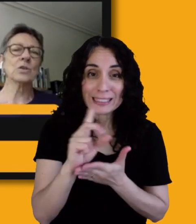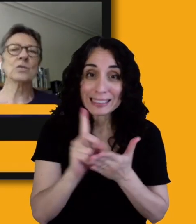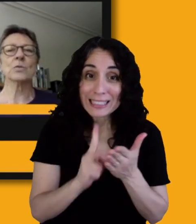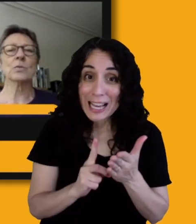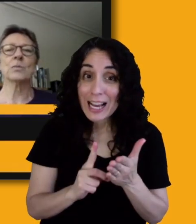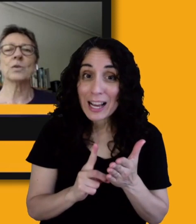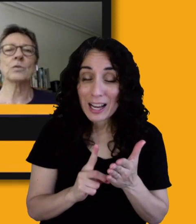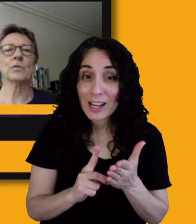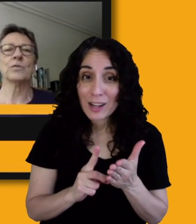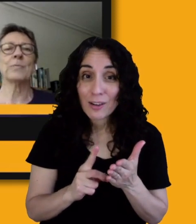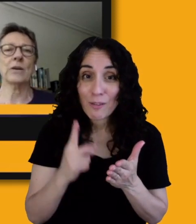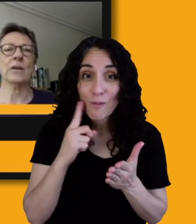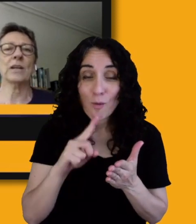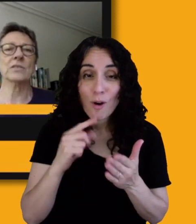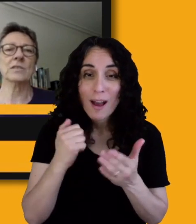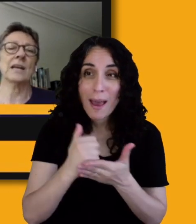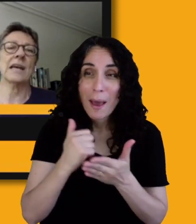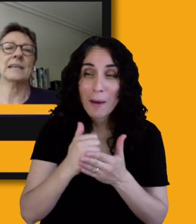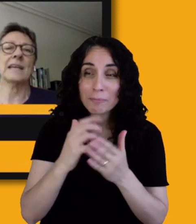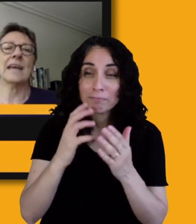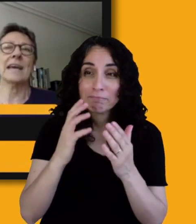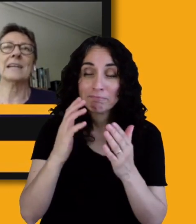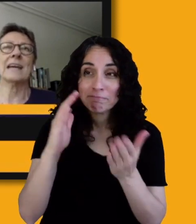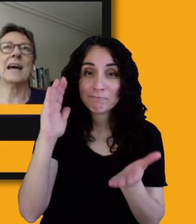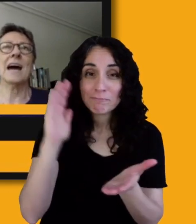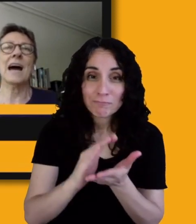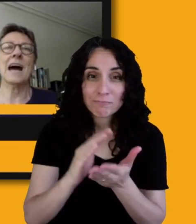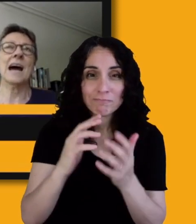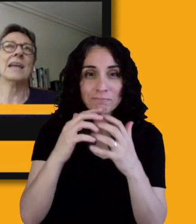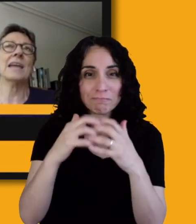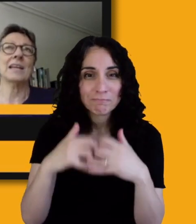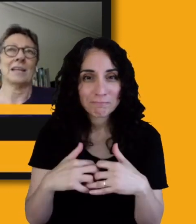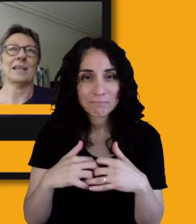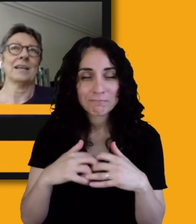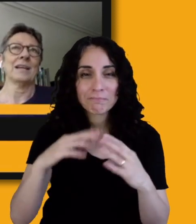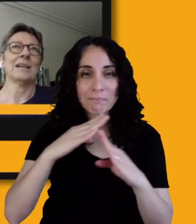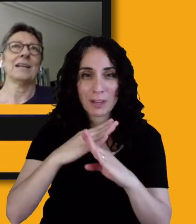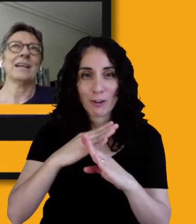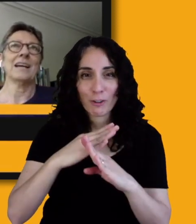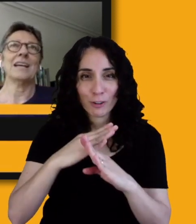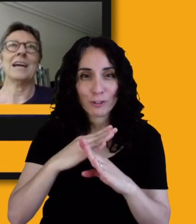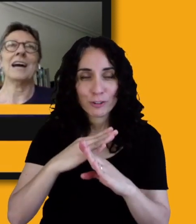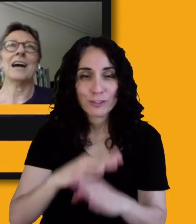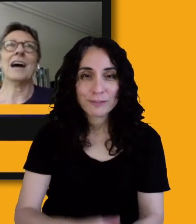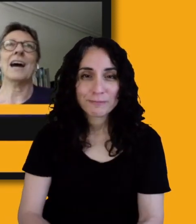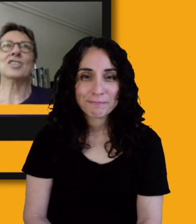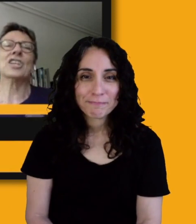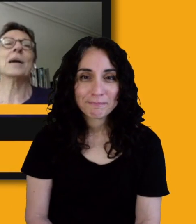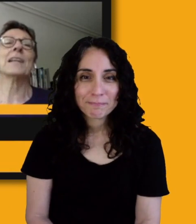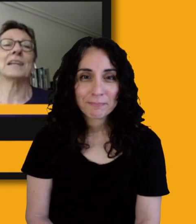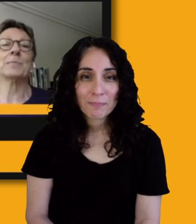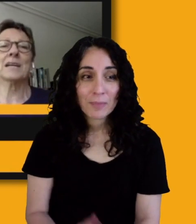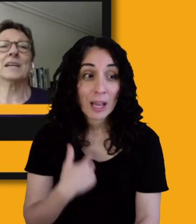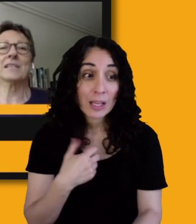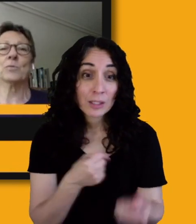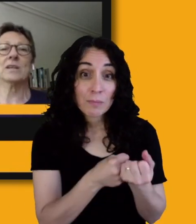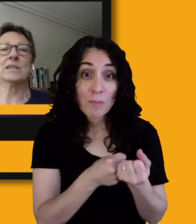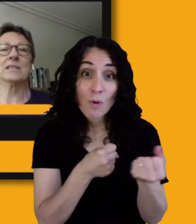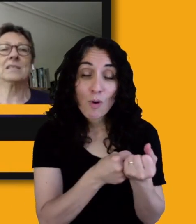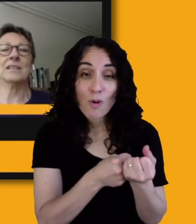or remove barriers. And, and I, I champion it because it was, you know,